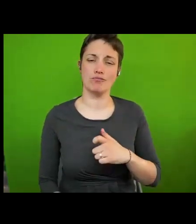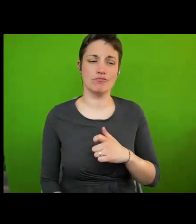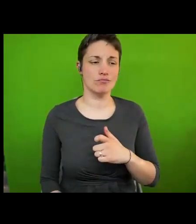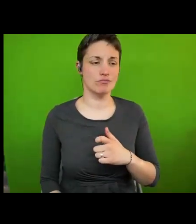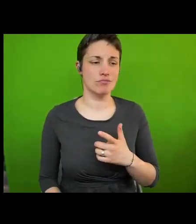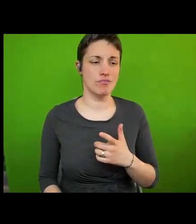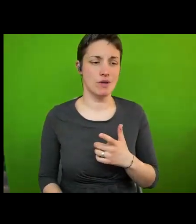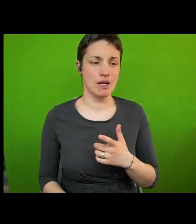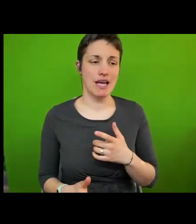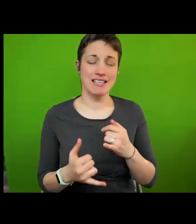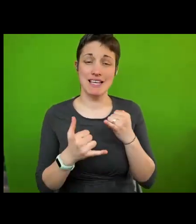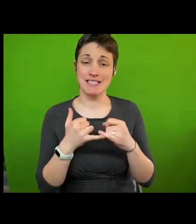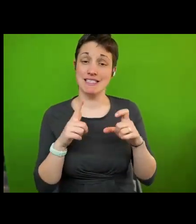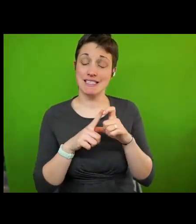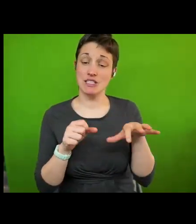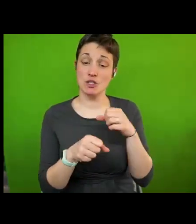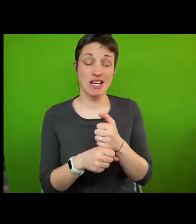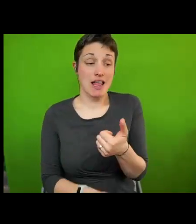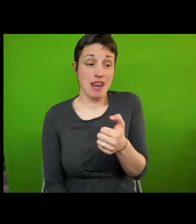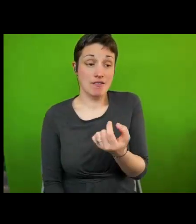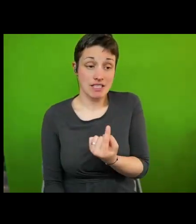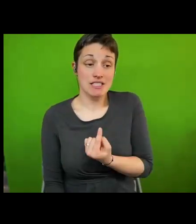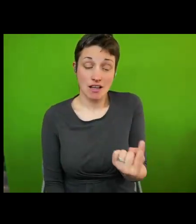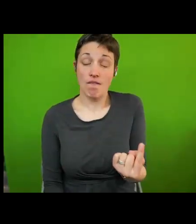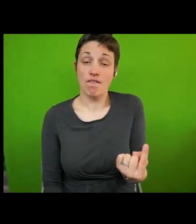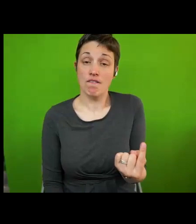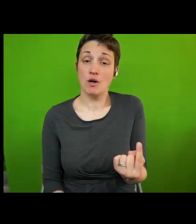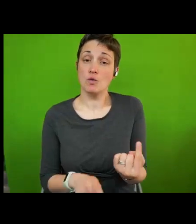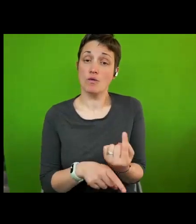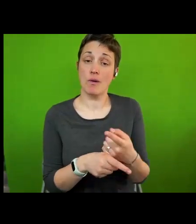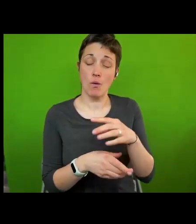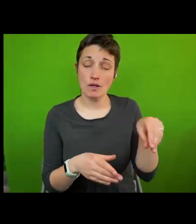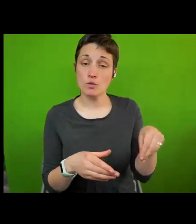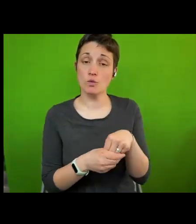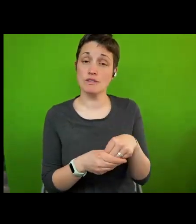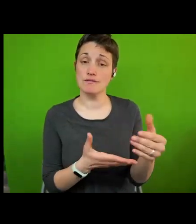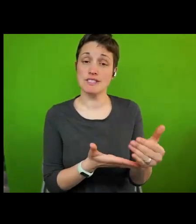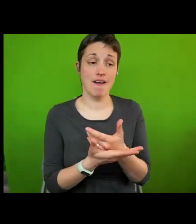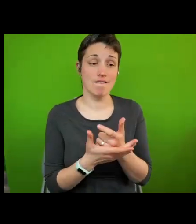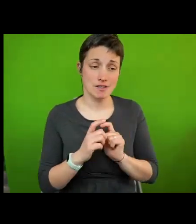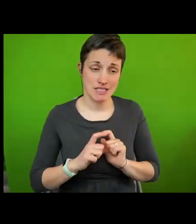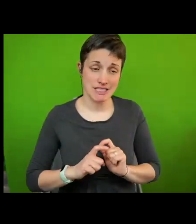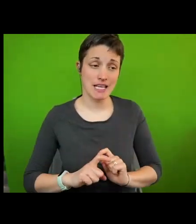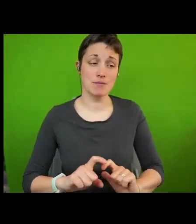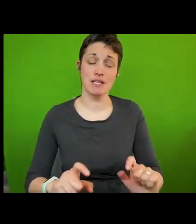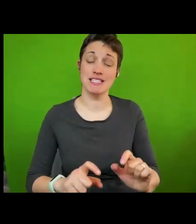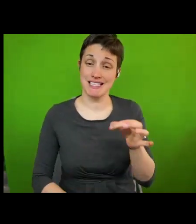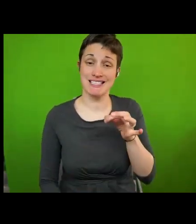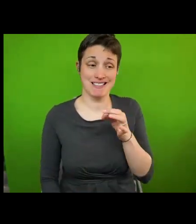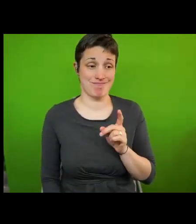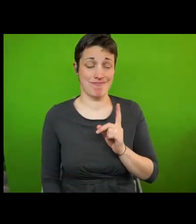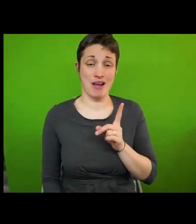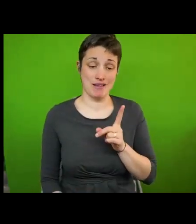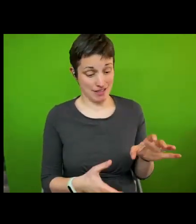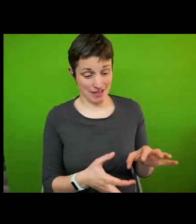sdg 11 itself on inclusive safe resilient and sustainable cities is closely linked to